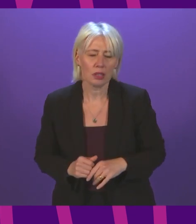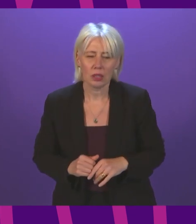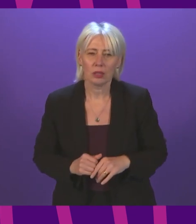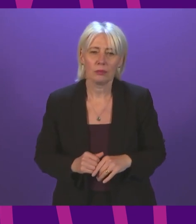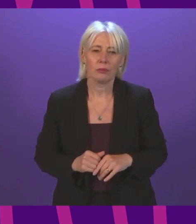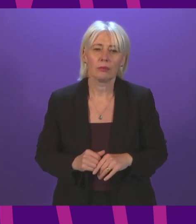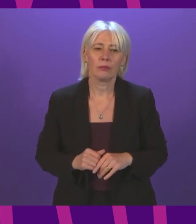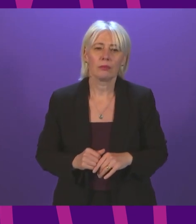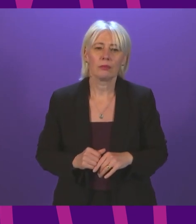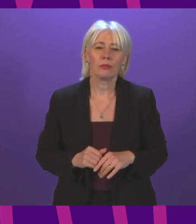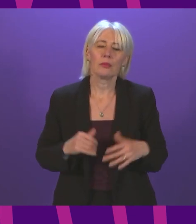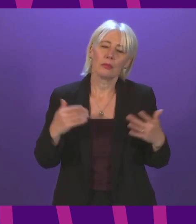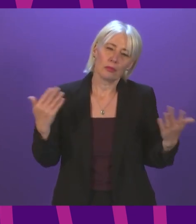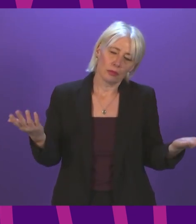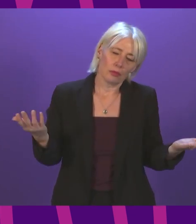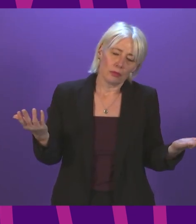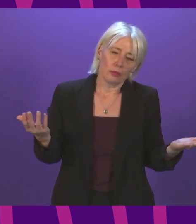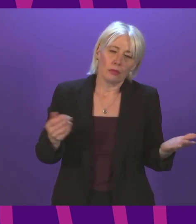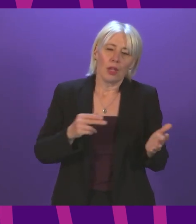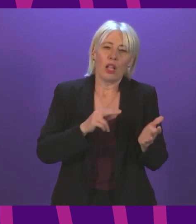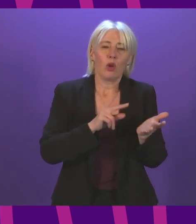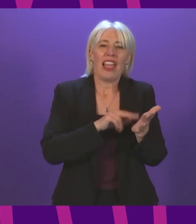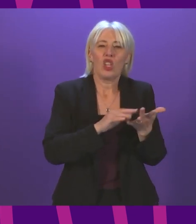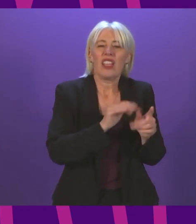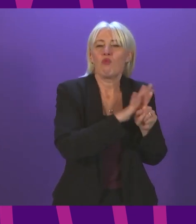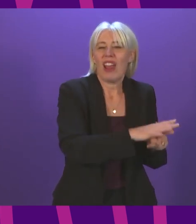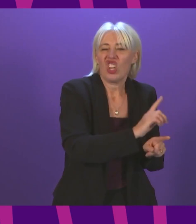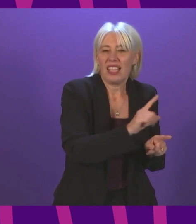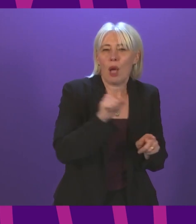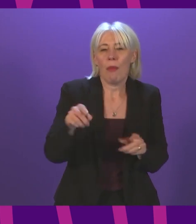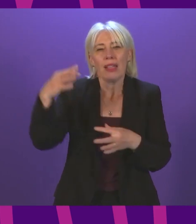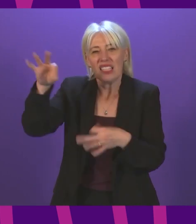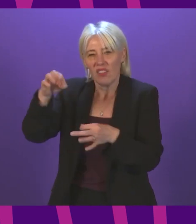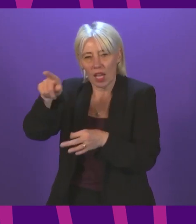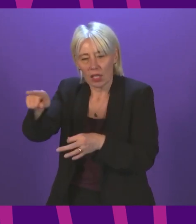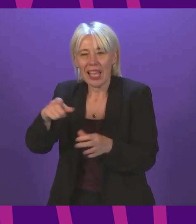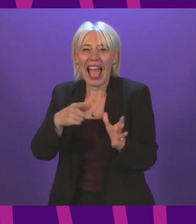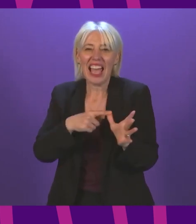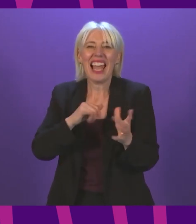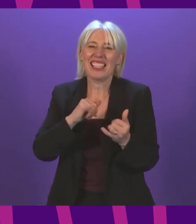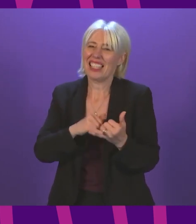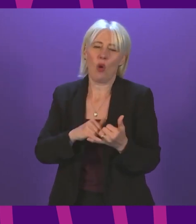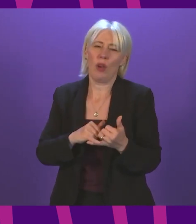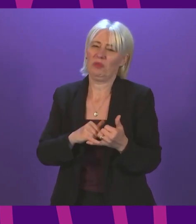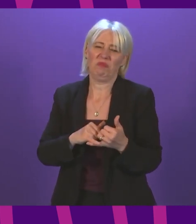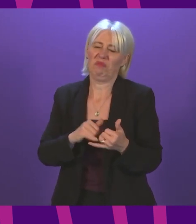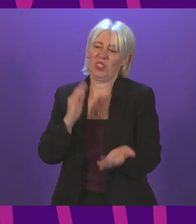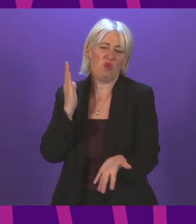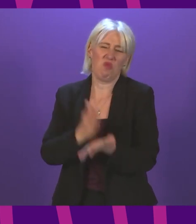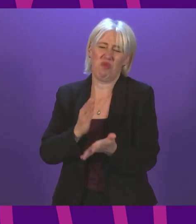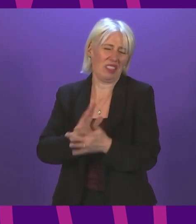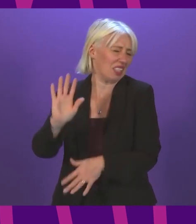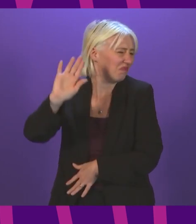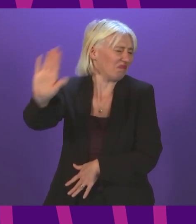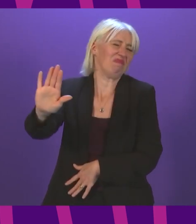Ana Sarwar on vaccine passports, I'll come on to NHS pressures in a moment, but on vaccine certification, Ana Sarwar is being deeply disingenuous,